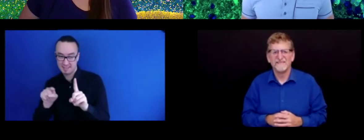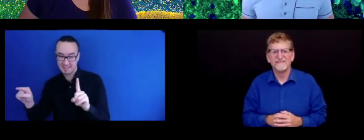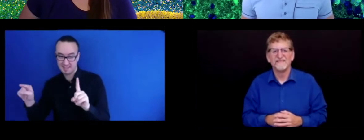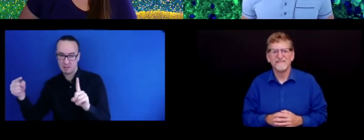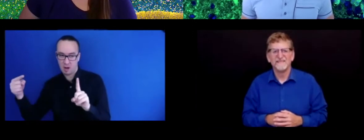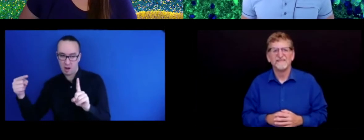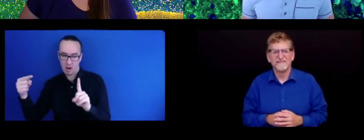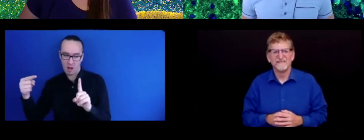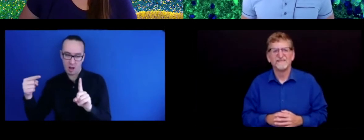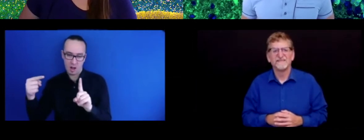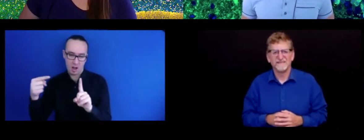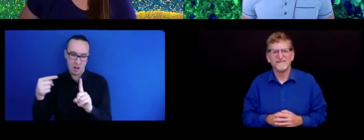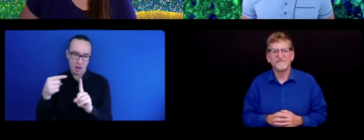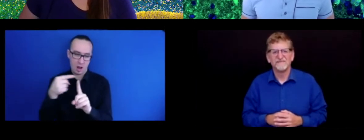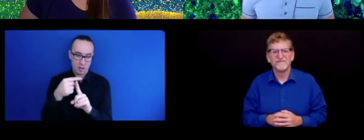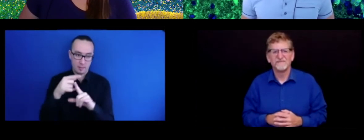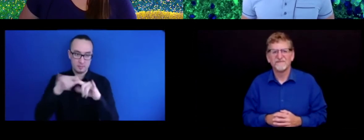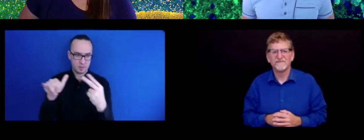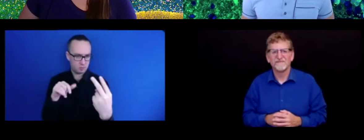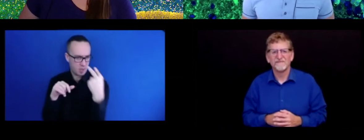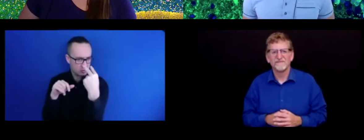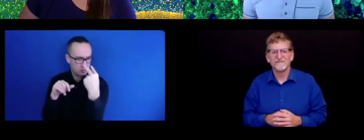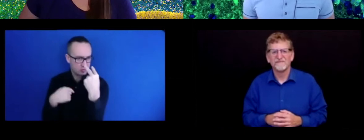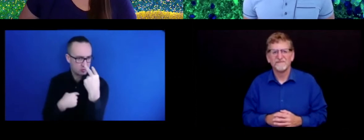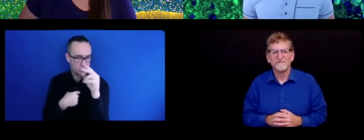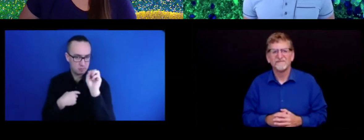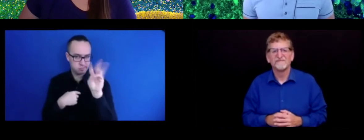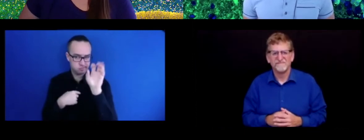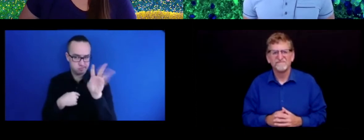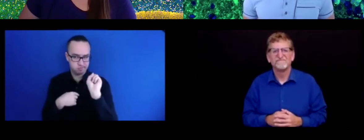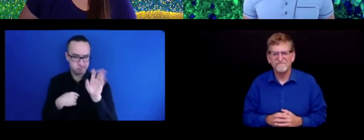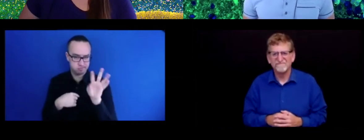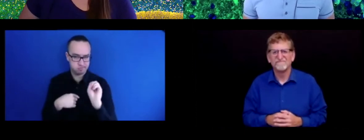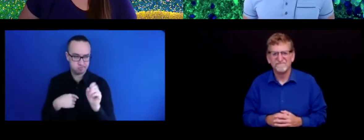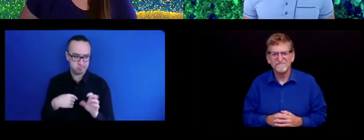extra ones thrown in to see whether or not you can remember which words you heard before and which ones you didn't.